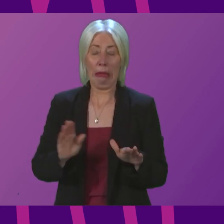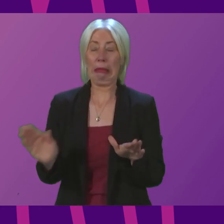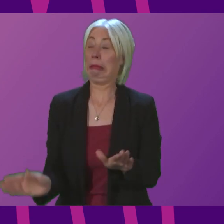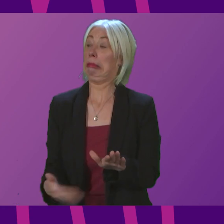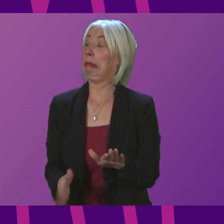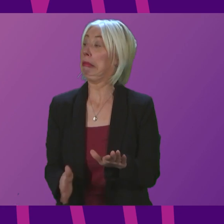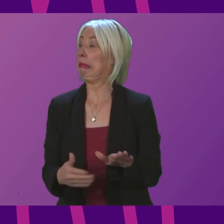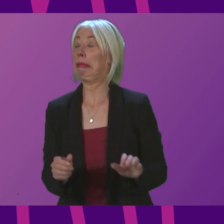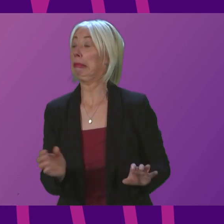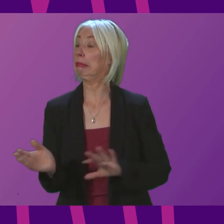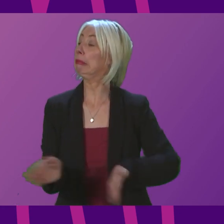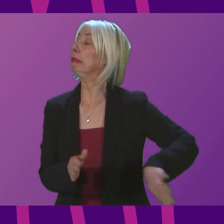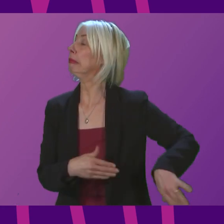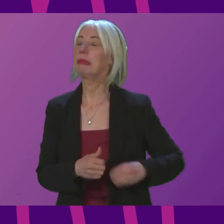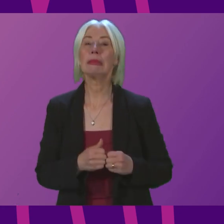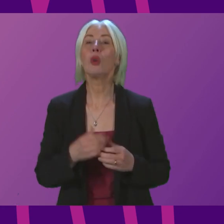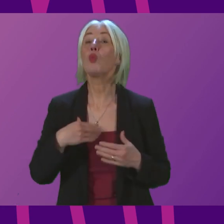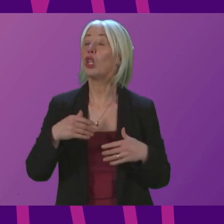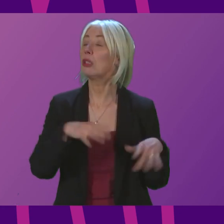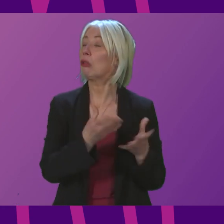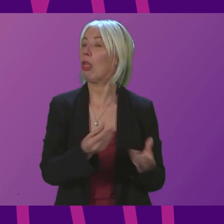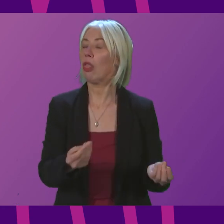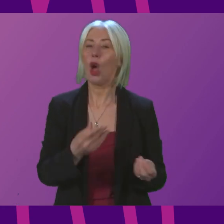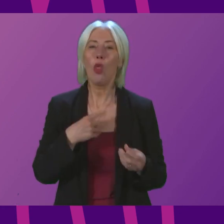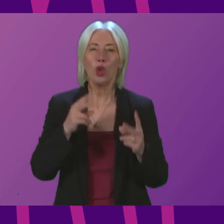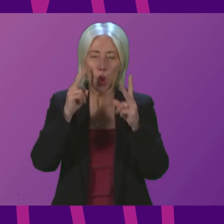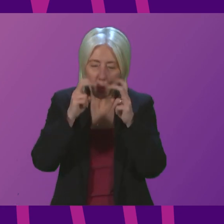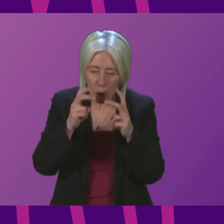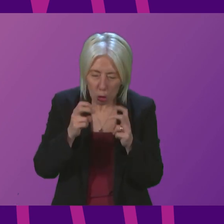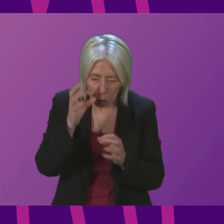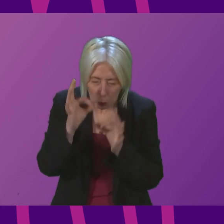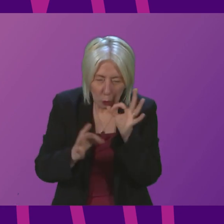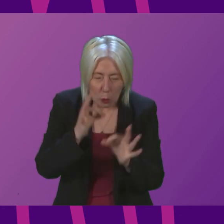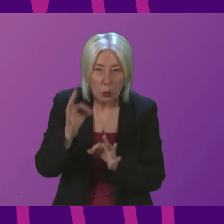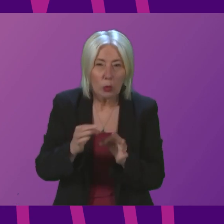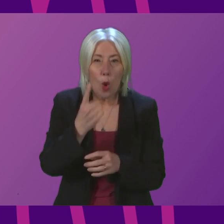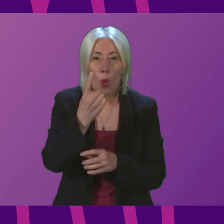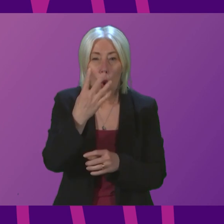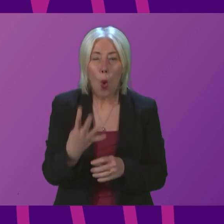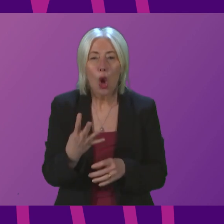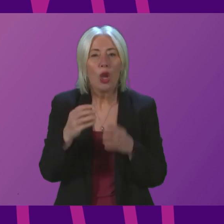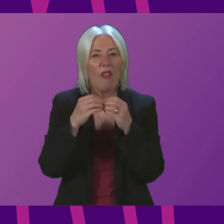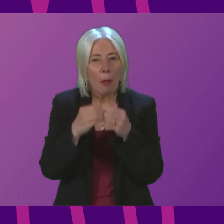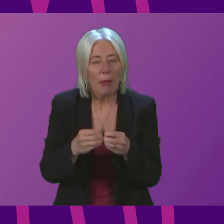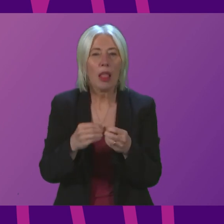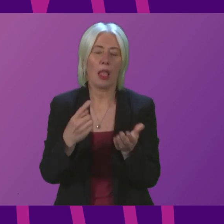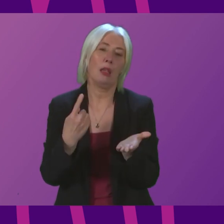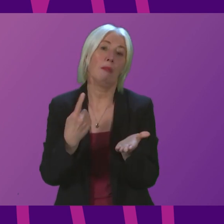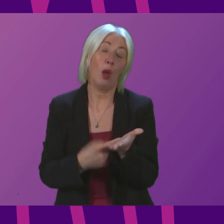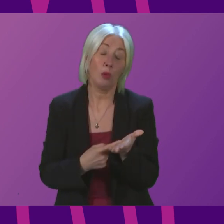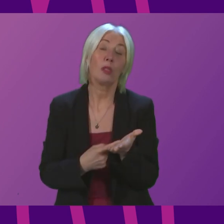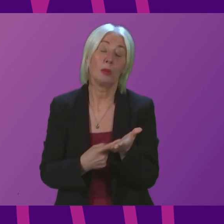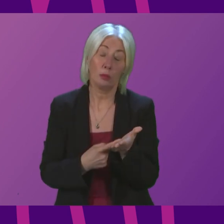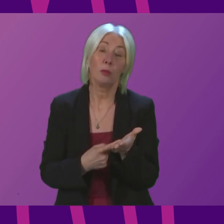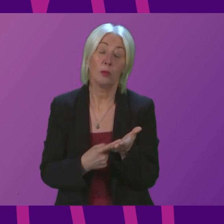it all to go away. That they don't want scrutiny over a quarter of a billion pounds. Quarter of a billion